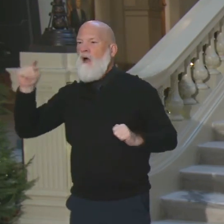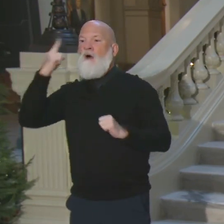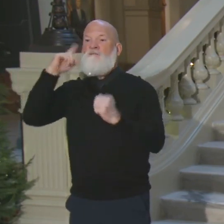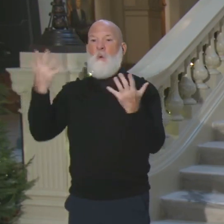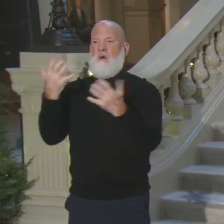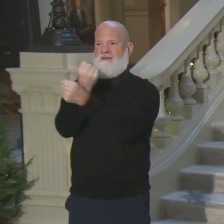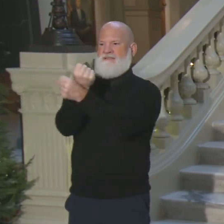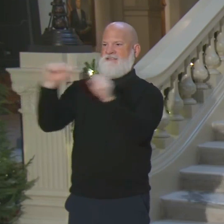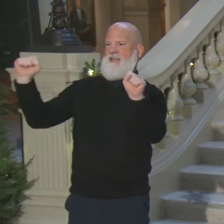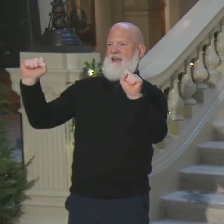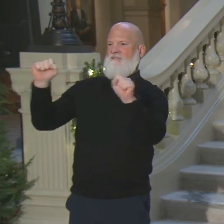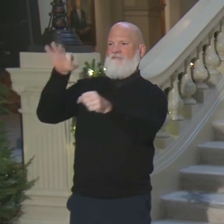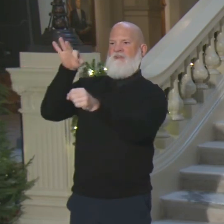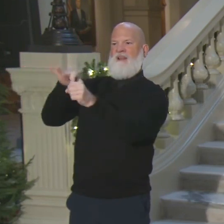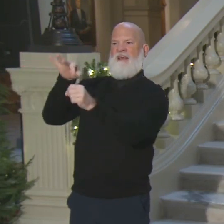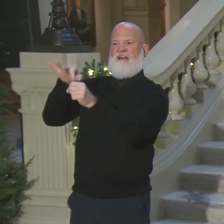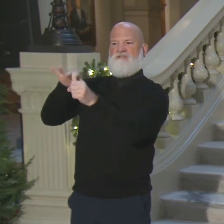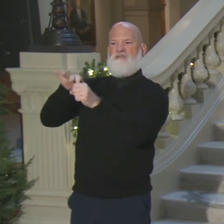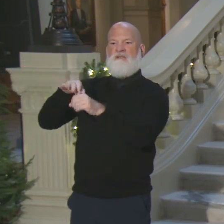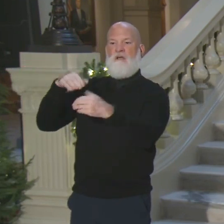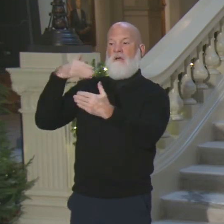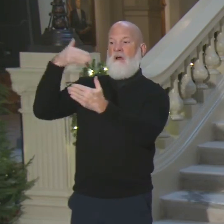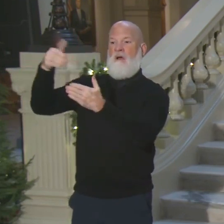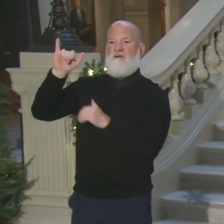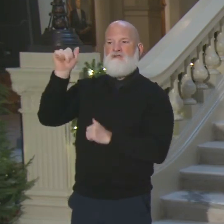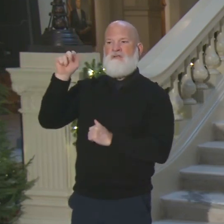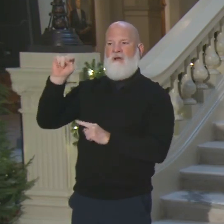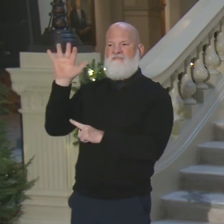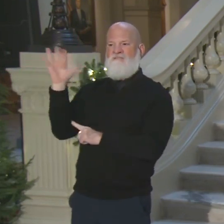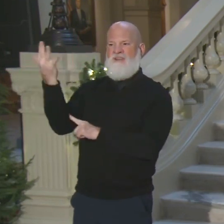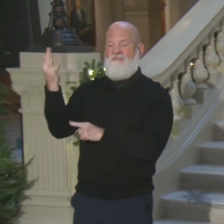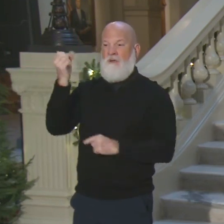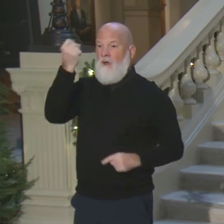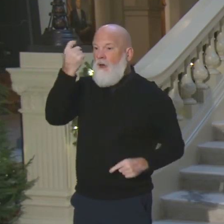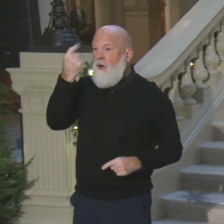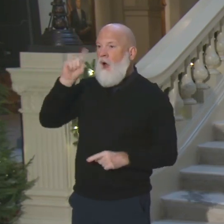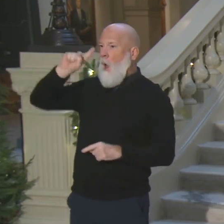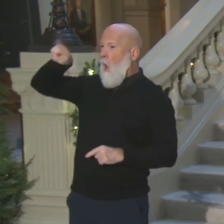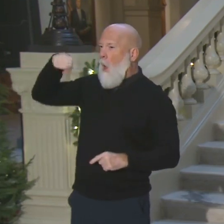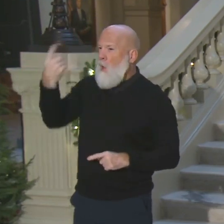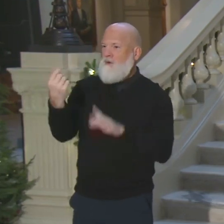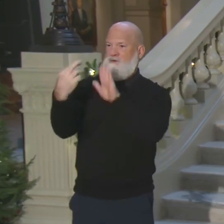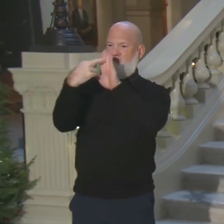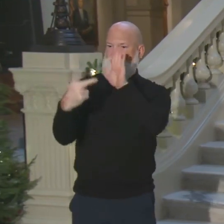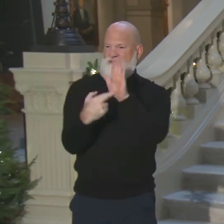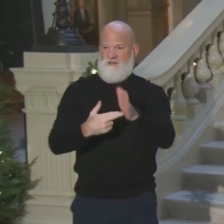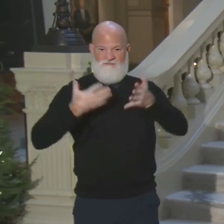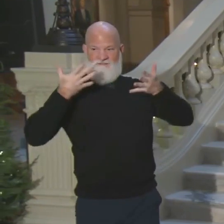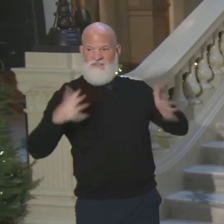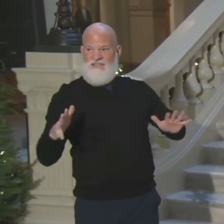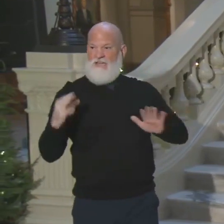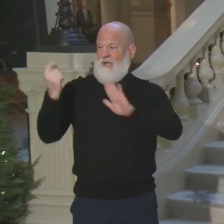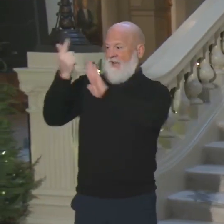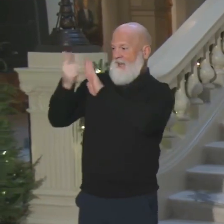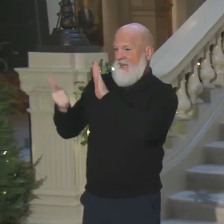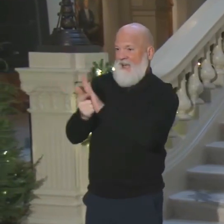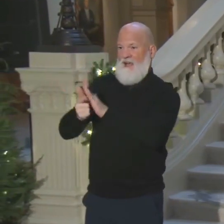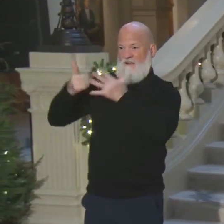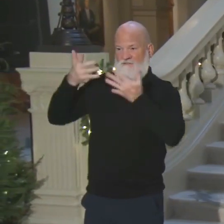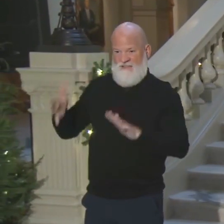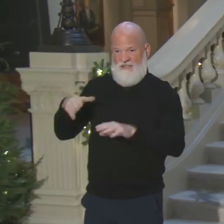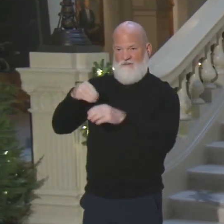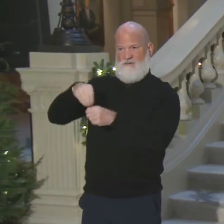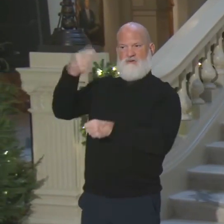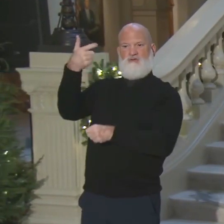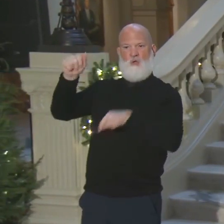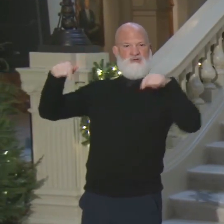steps to assure that only legally registered Georgians will be casting ballots. So let's discuss where we are and where